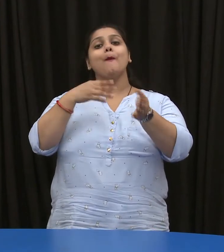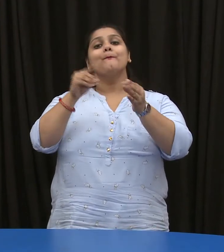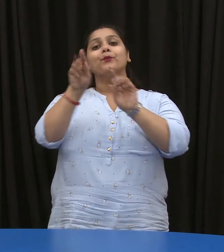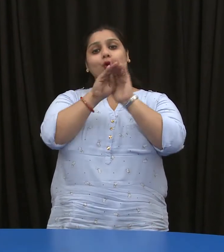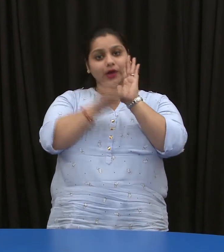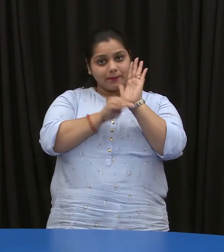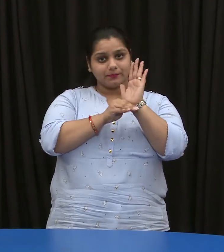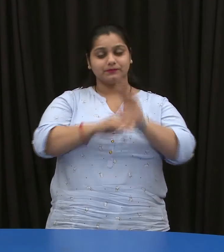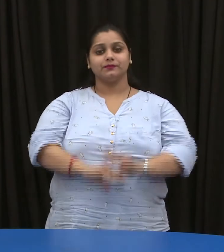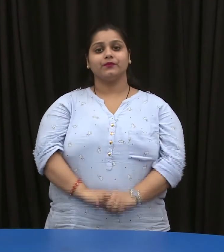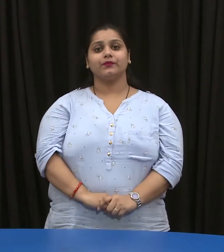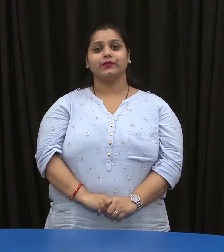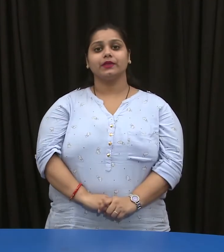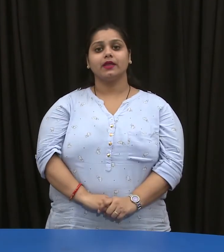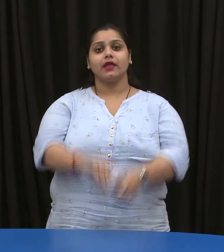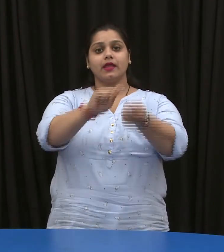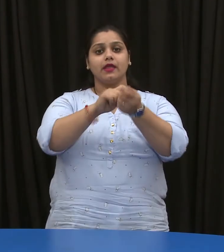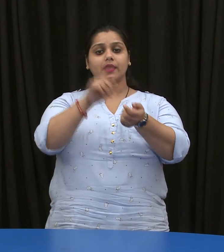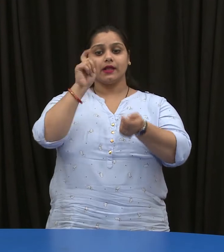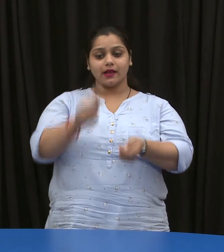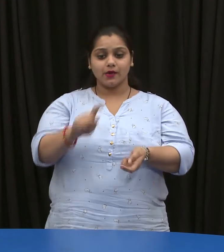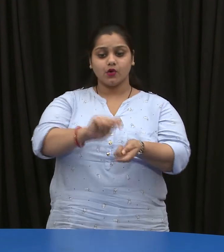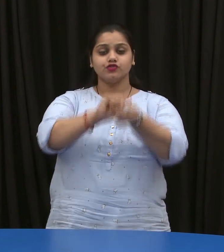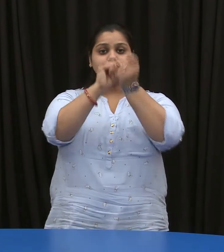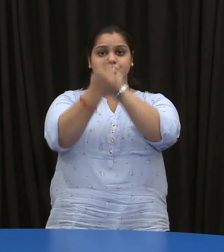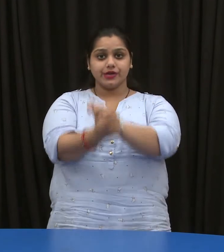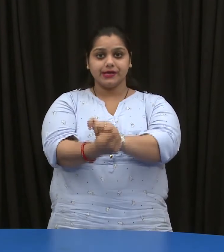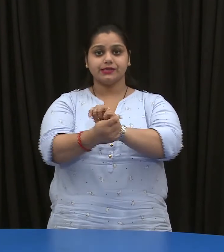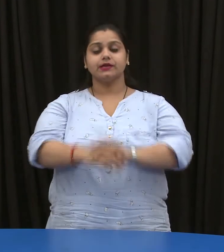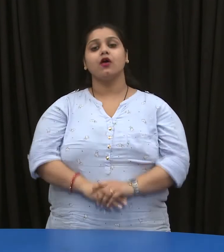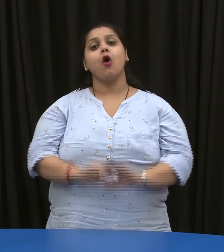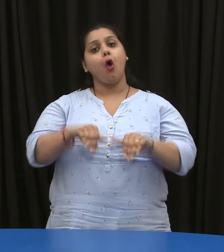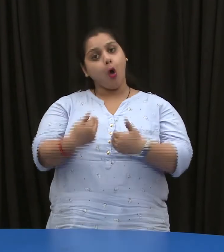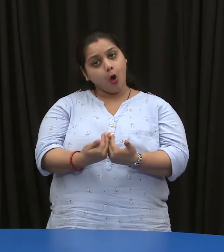Click on Change or remove programs.